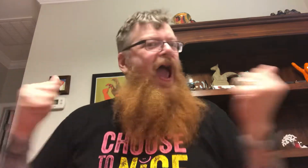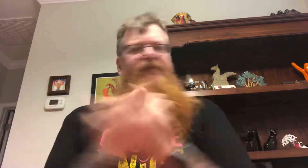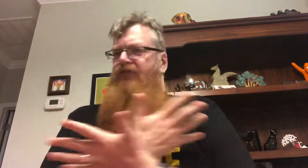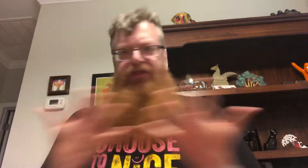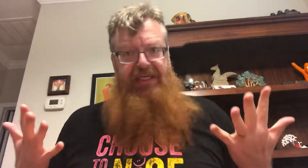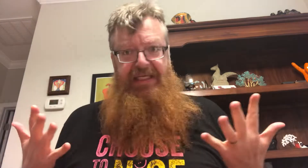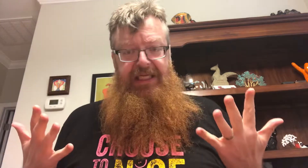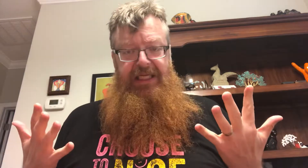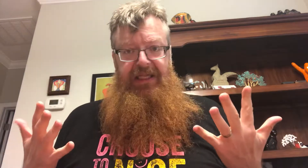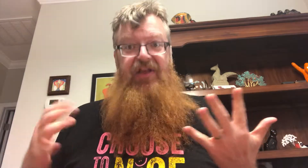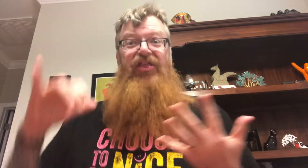Yes.